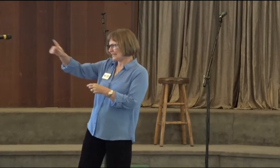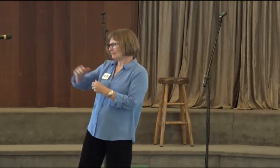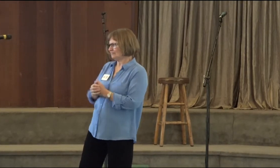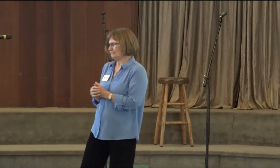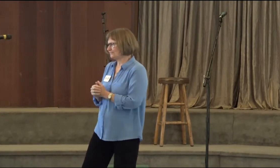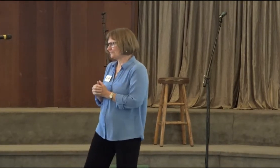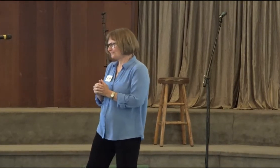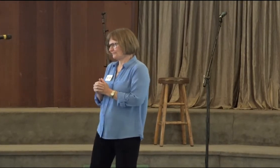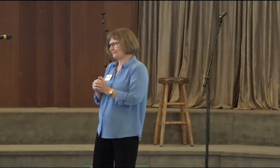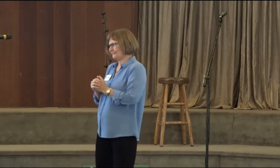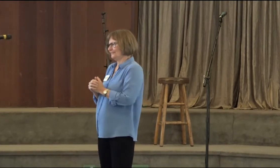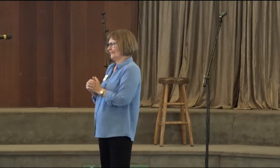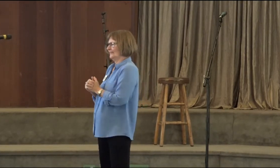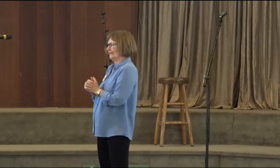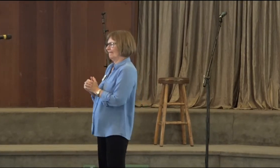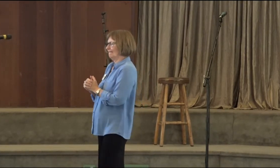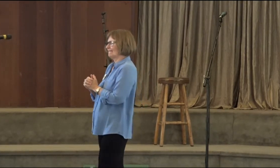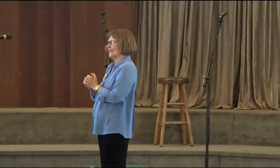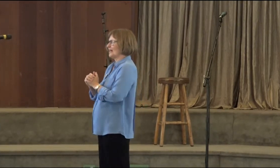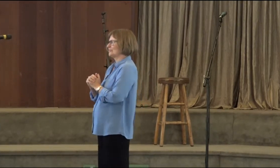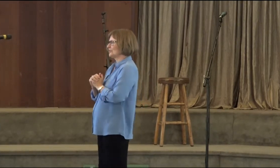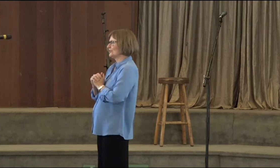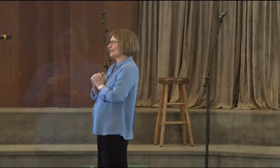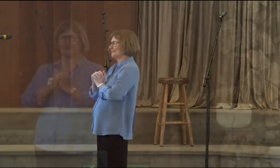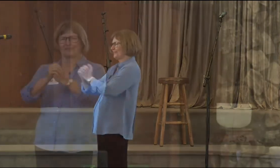Thomas. Absolutely.